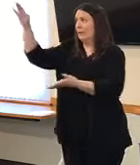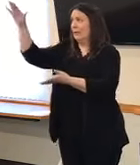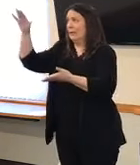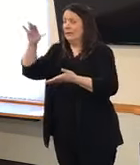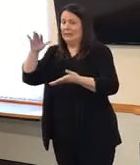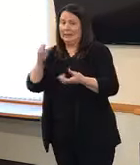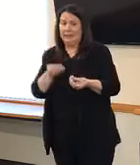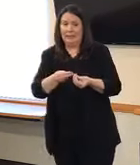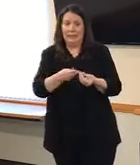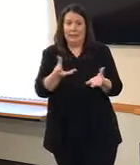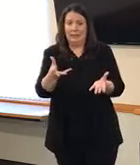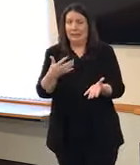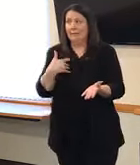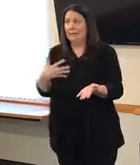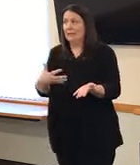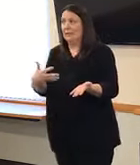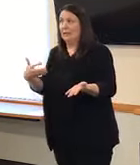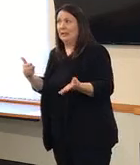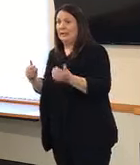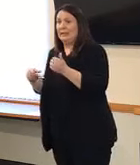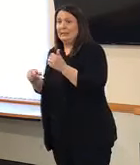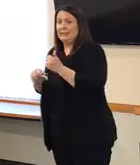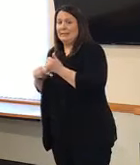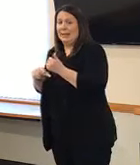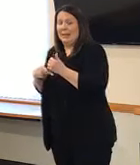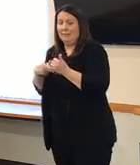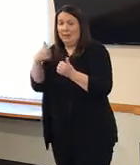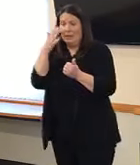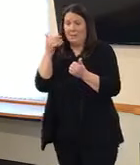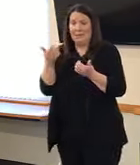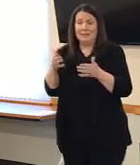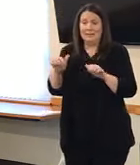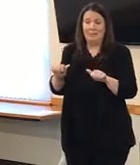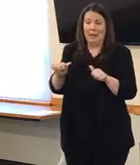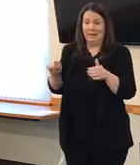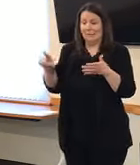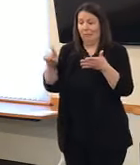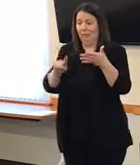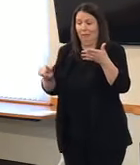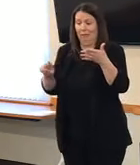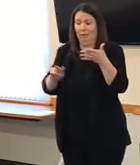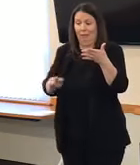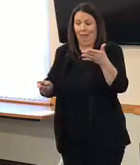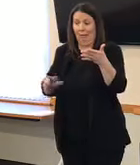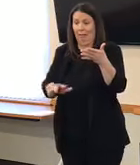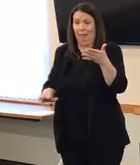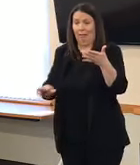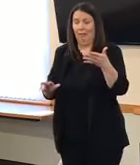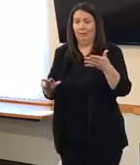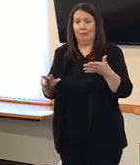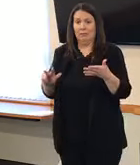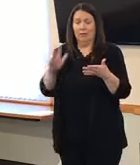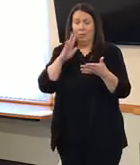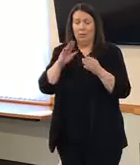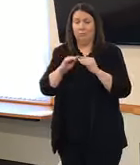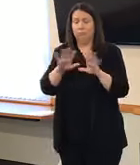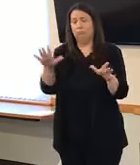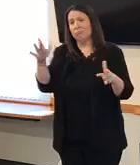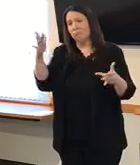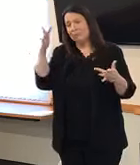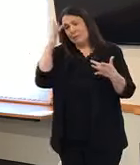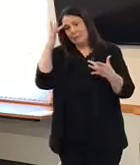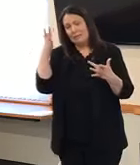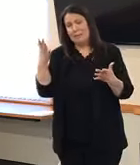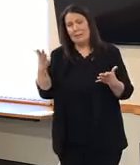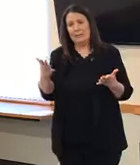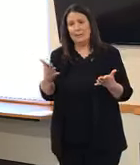experts are saying could come sometime mid-April versus using a lot of gear now in order to keep them safe ahead of time. know,